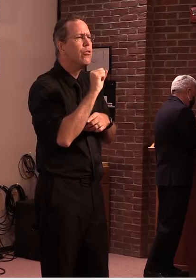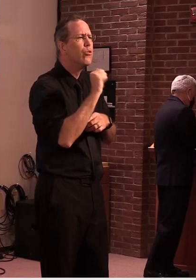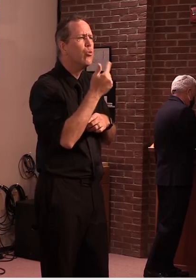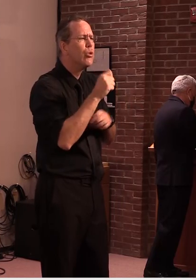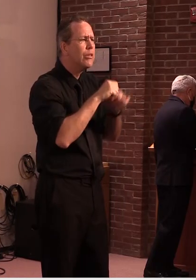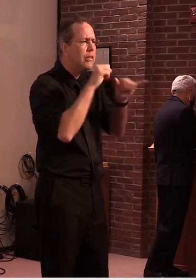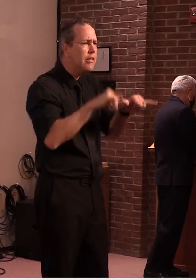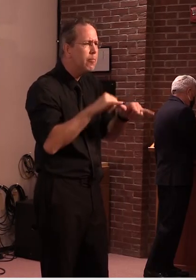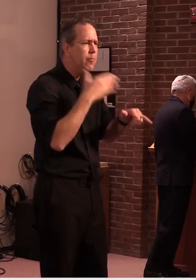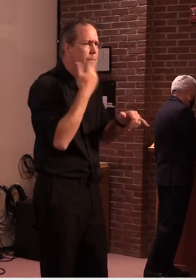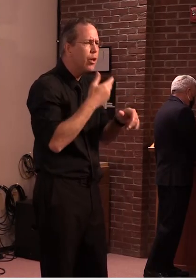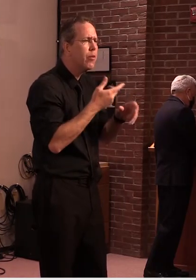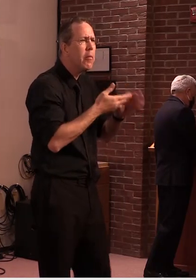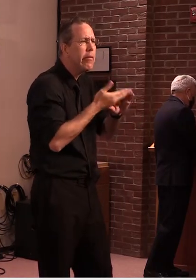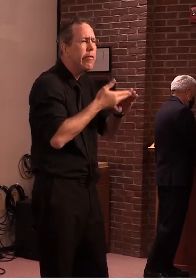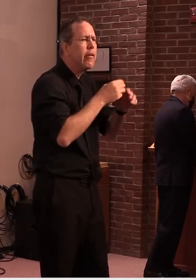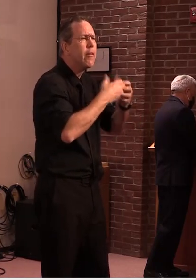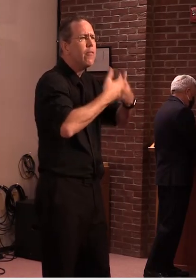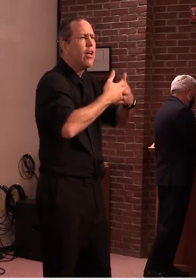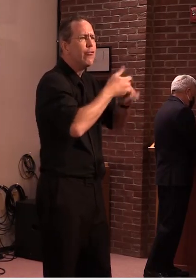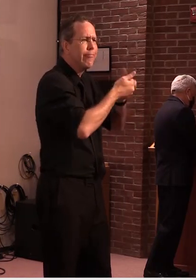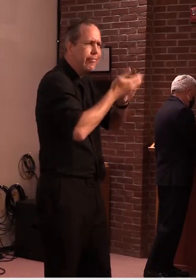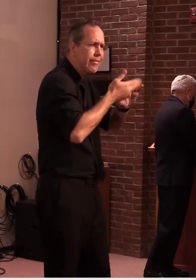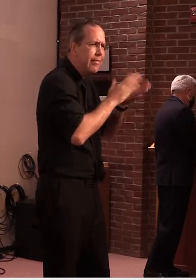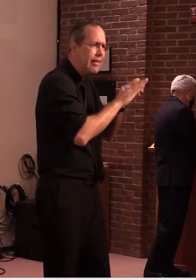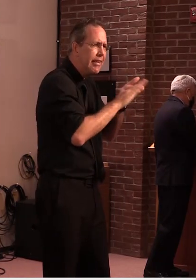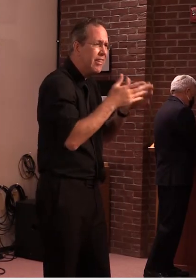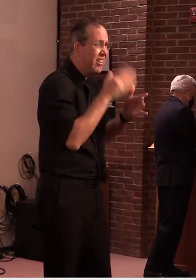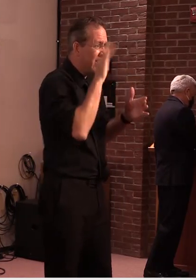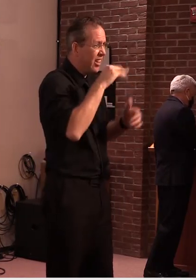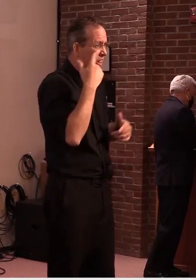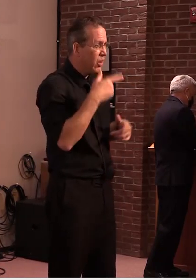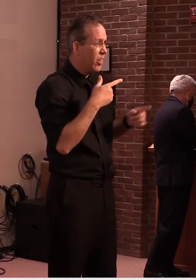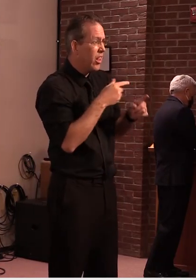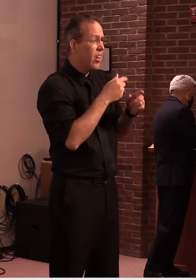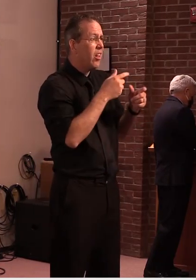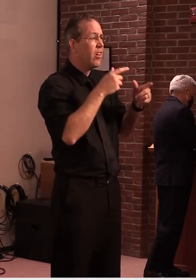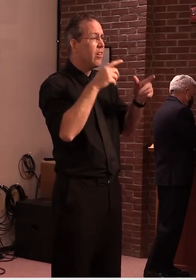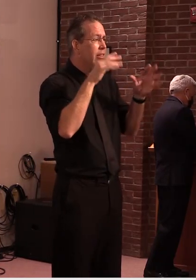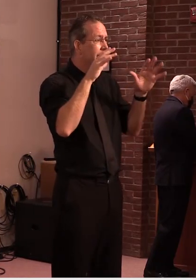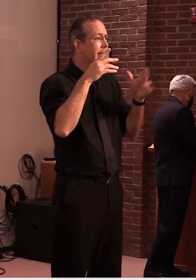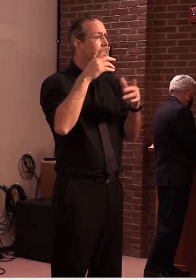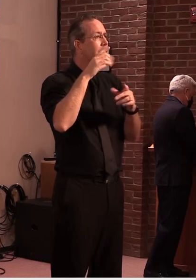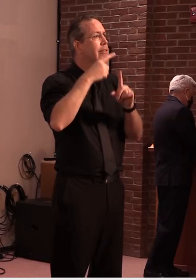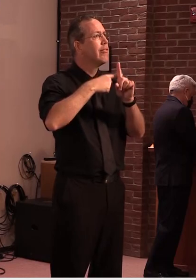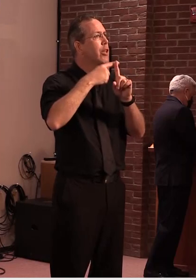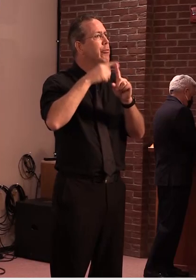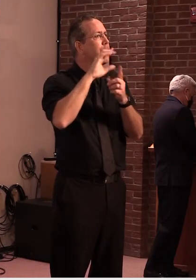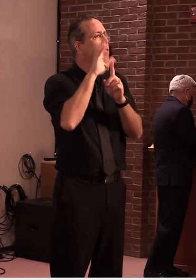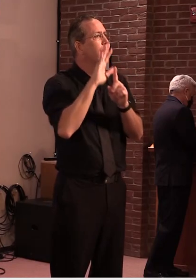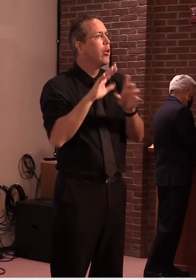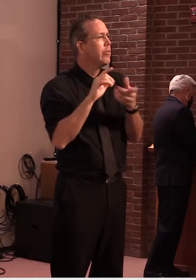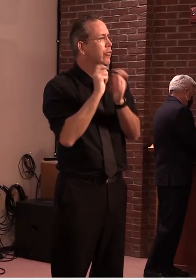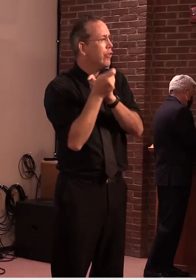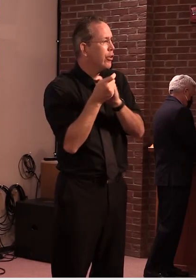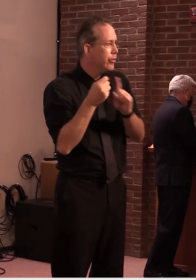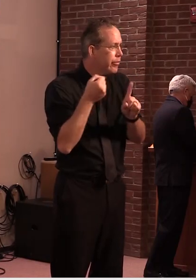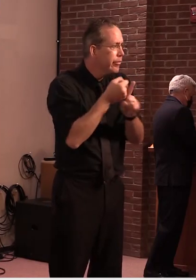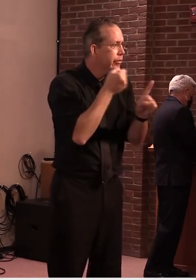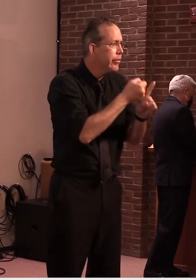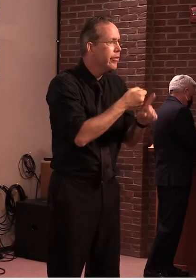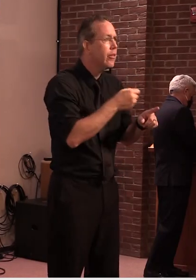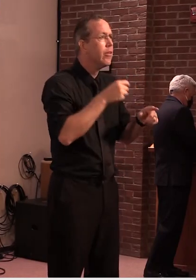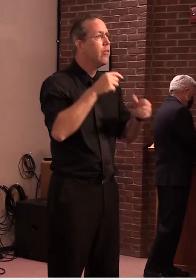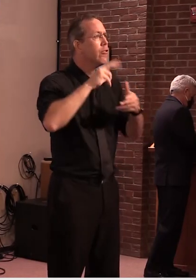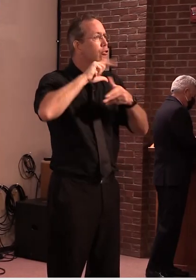change real we're seeing more intense storms we're seeing it all come at once uh and that's why it's important to take the steps we've